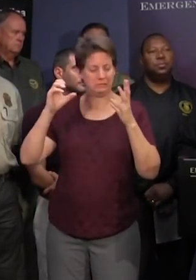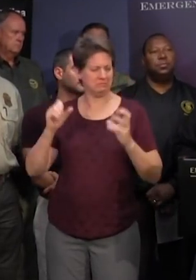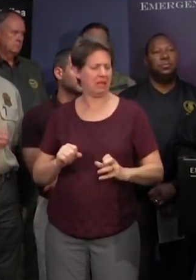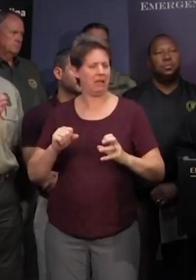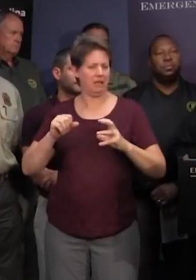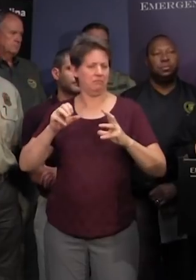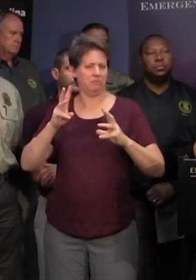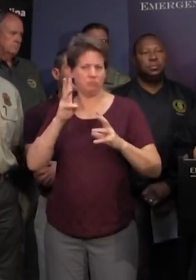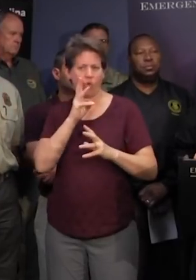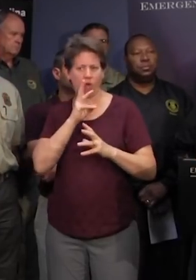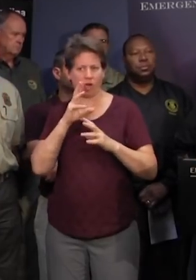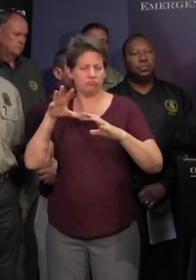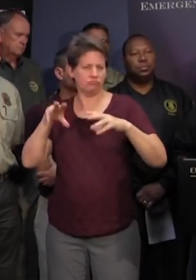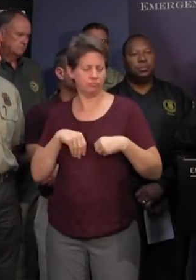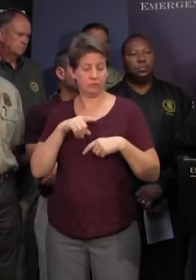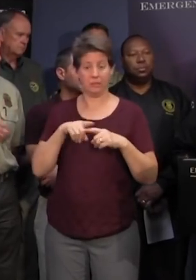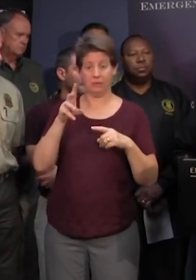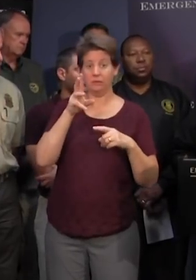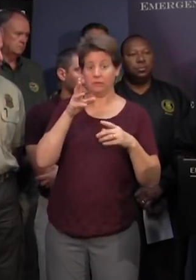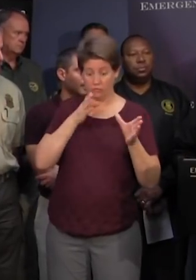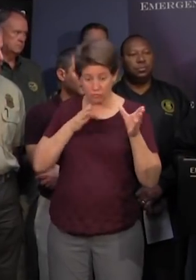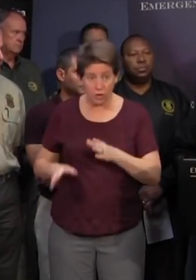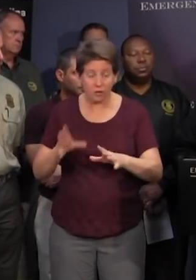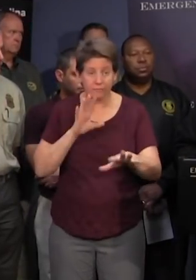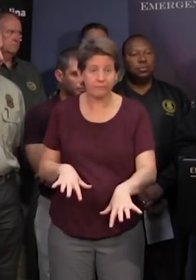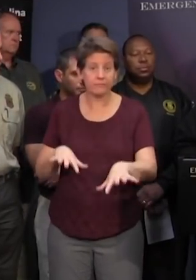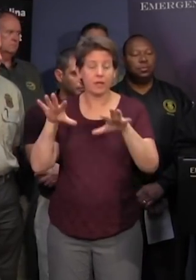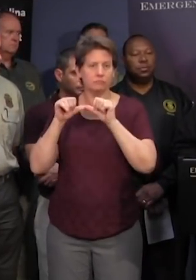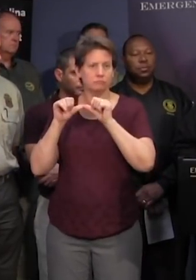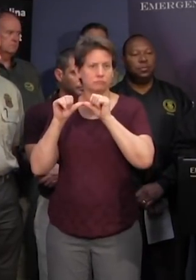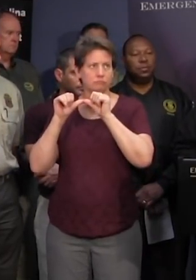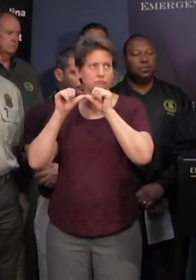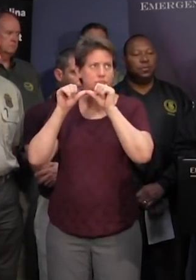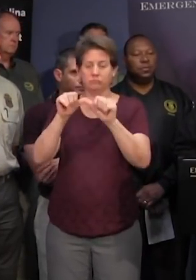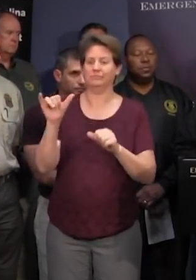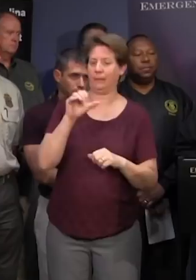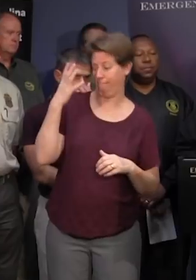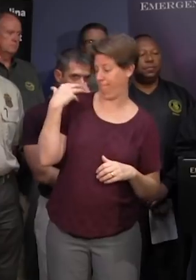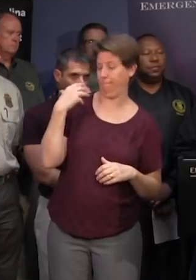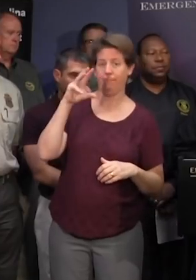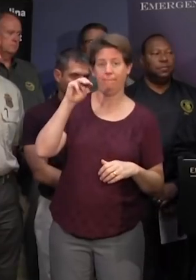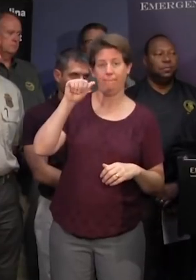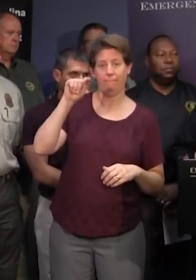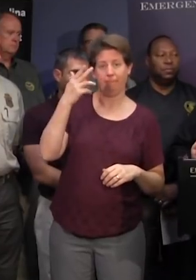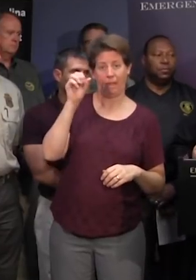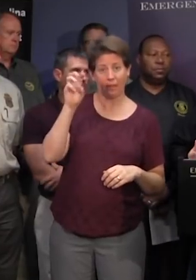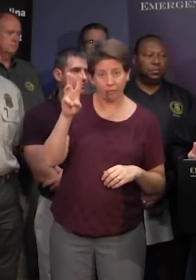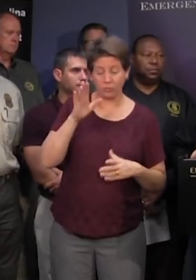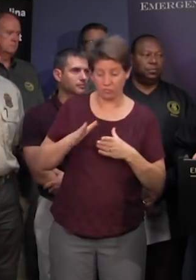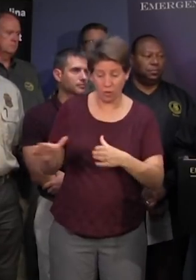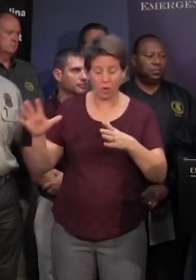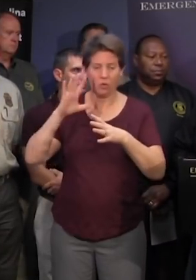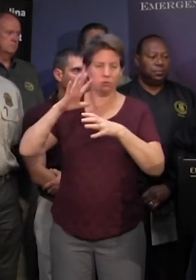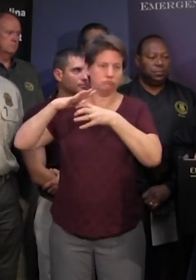but of course a road that's flooded for an extended period of time just like we saw with matthew when we had roads submerged for you know